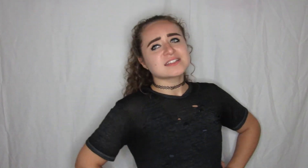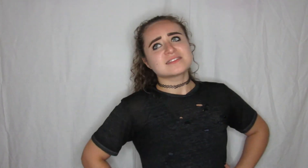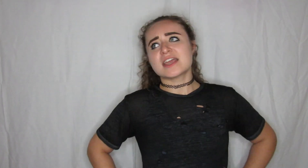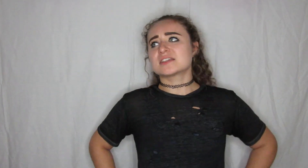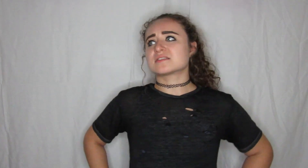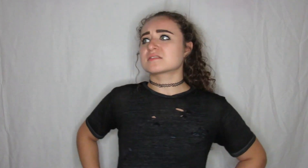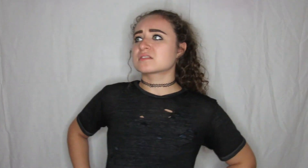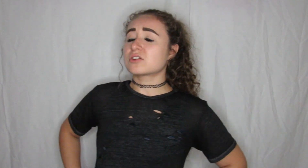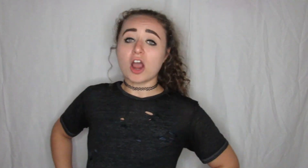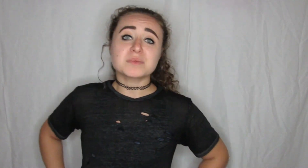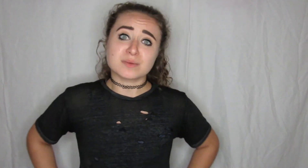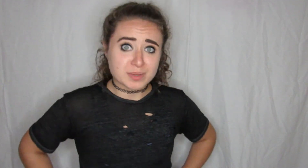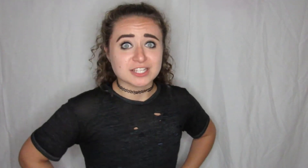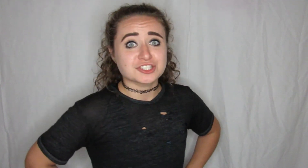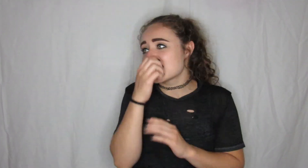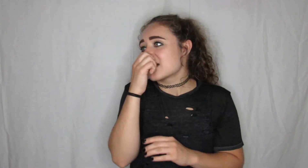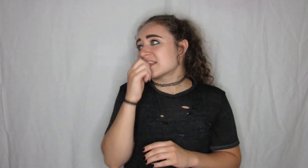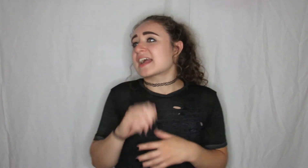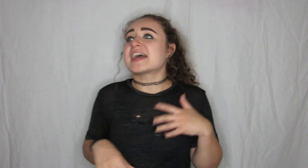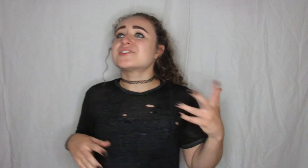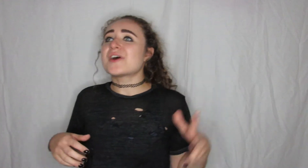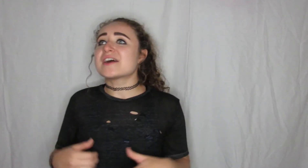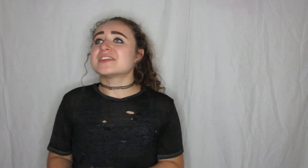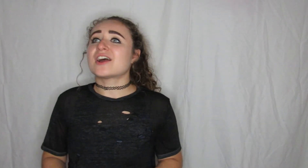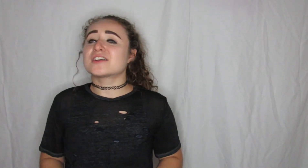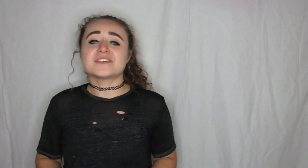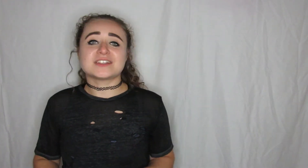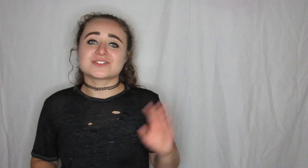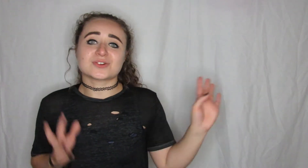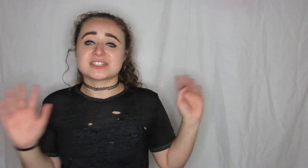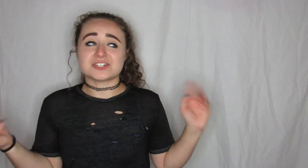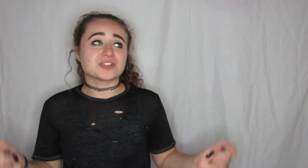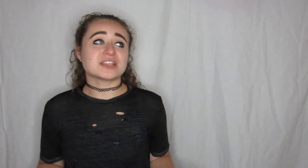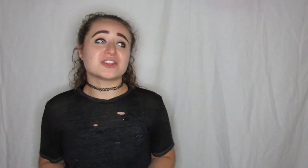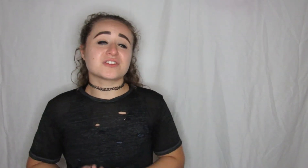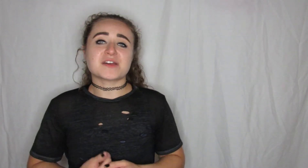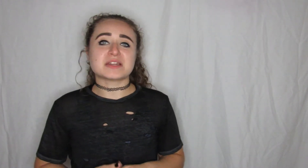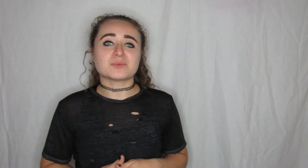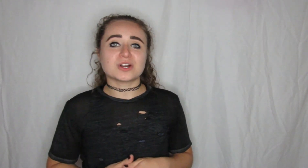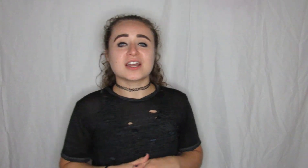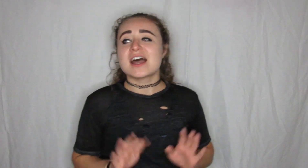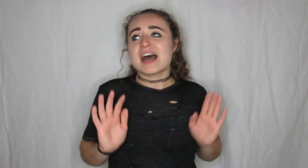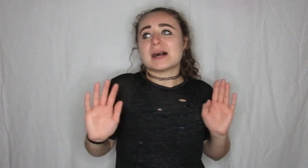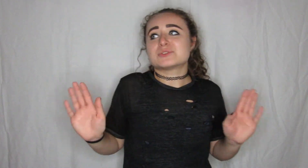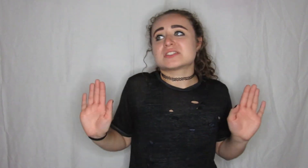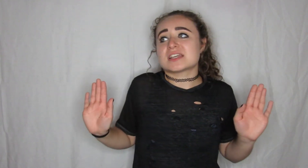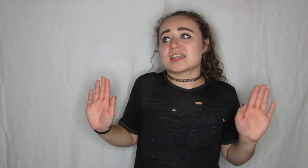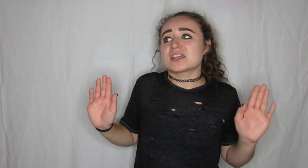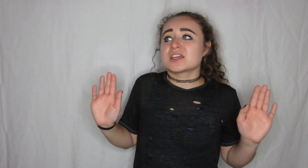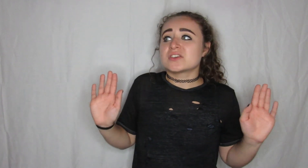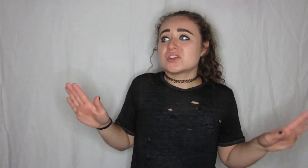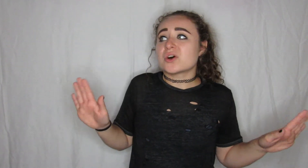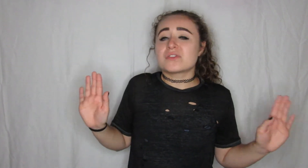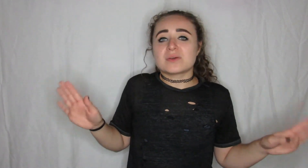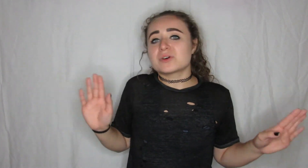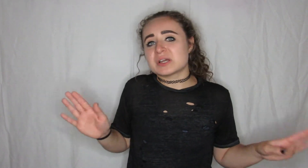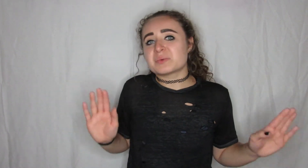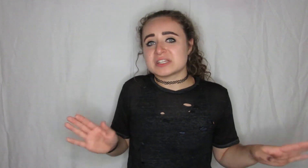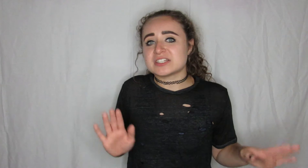can say is karma's a bitch like I don't have any hard feelings towards either of them anymore I'm just like you know they will get what they